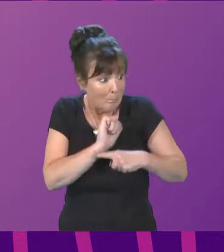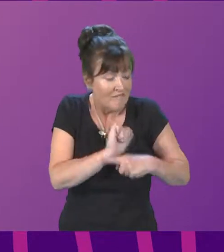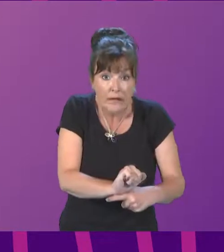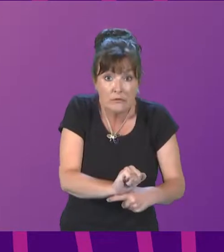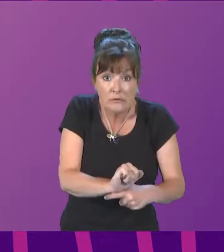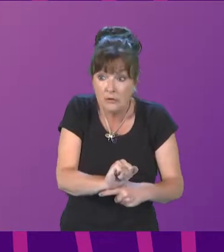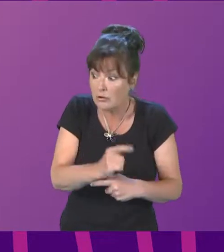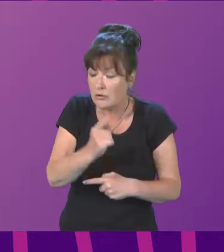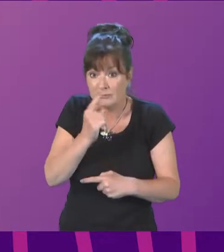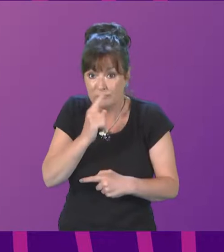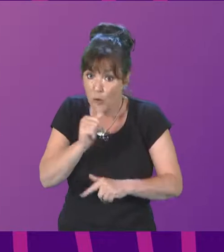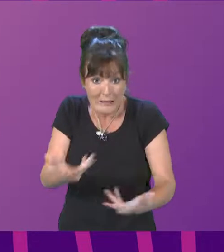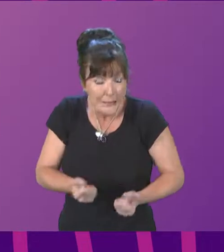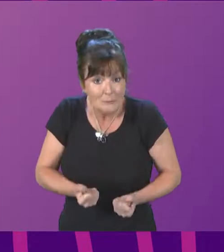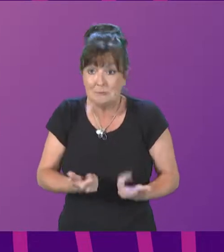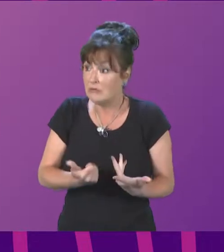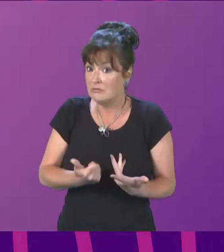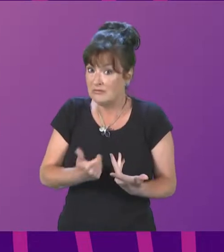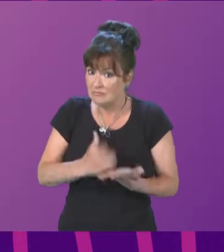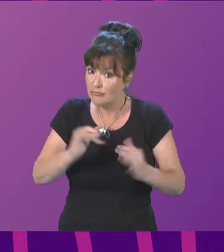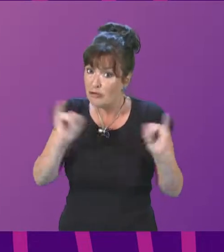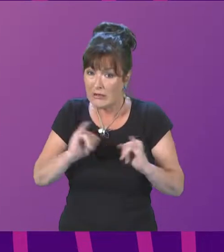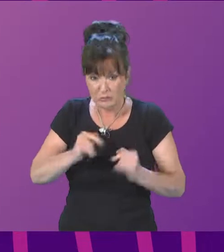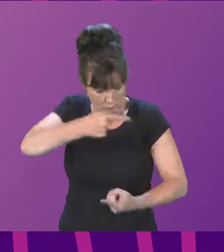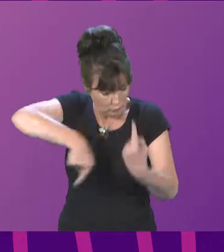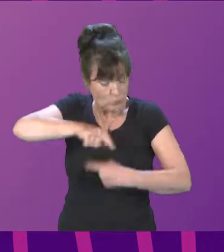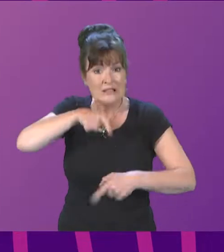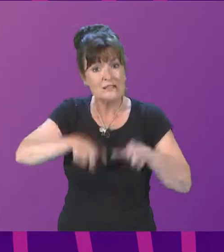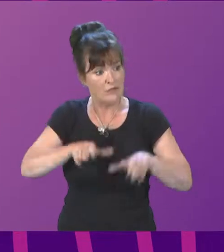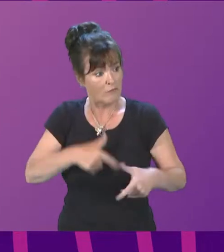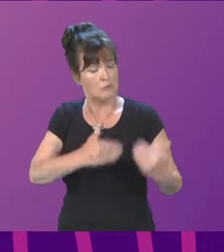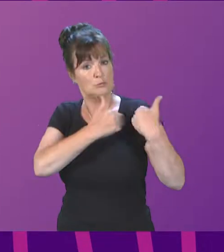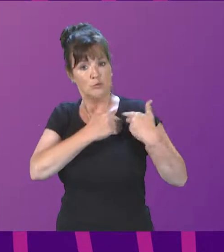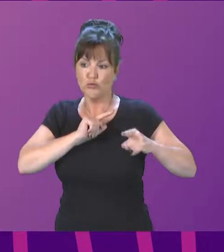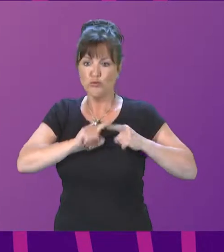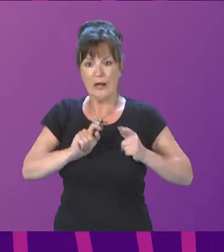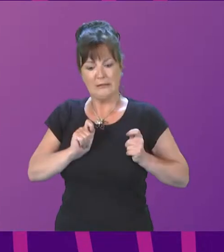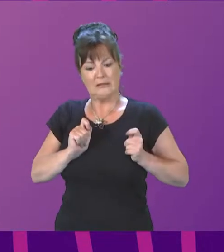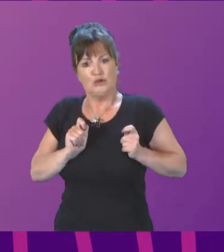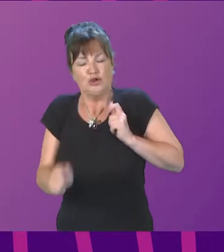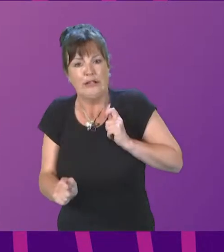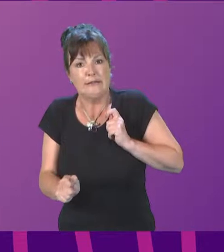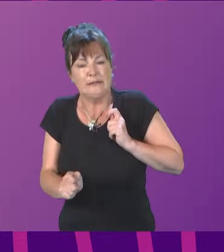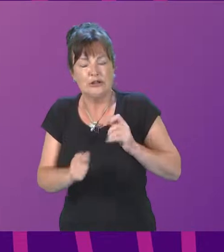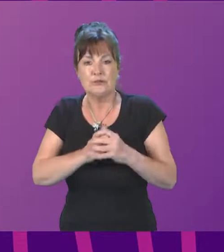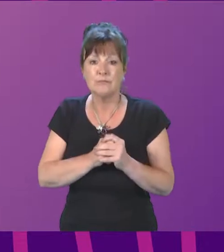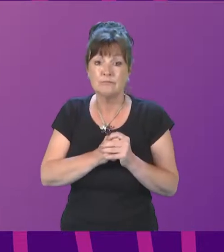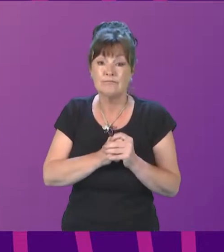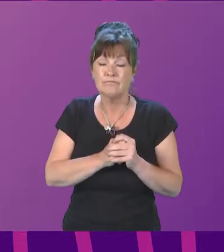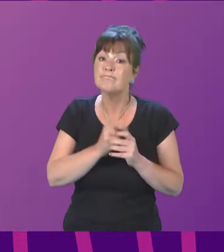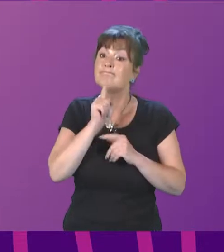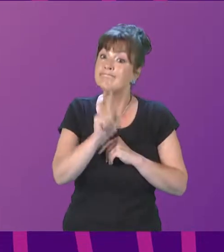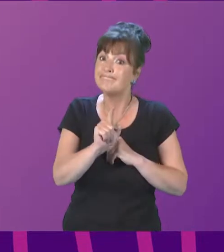tragic and we all have a responsibility to play our part to turn the tide. In terms of MAT